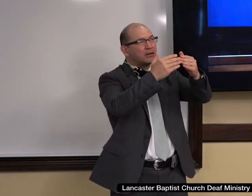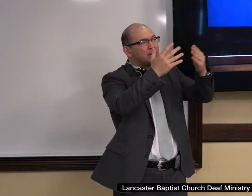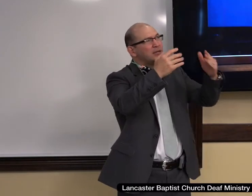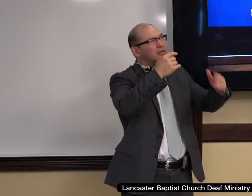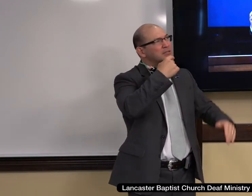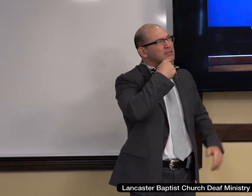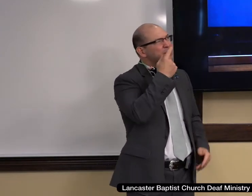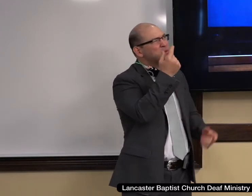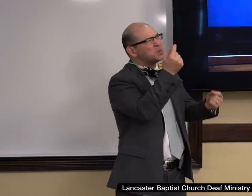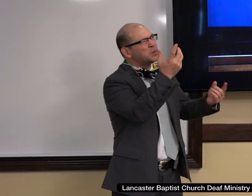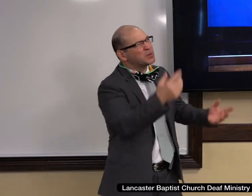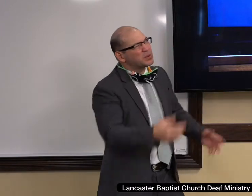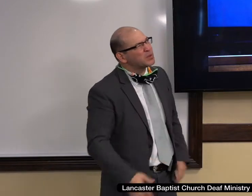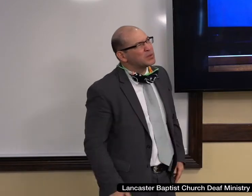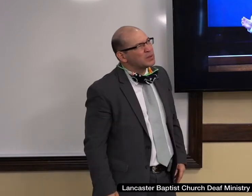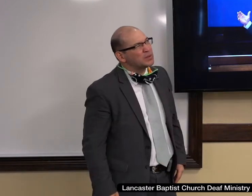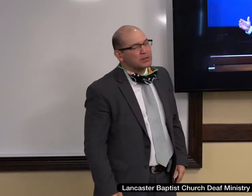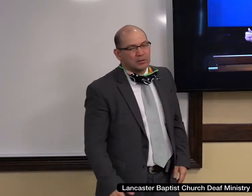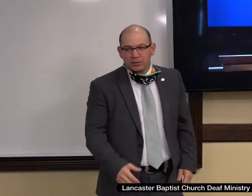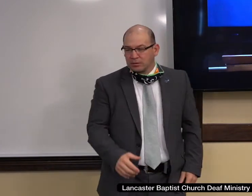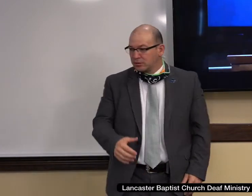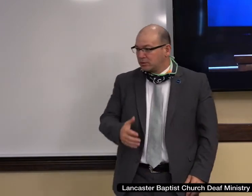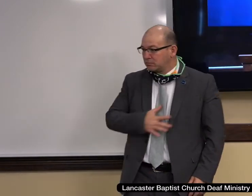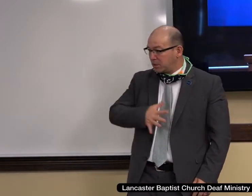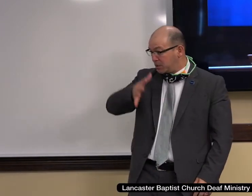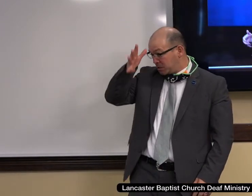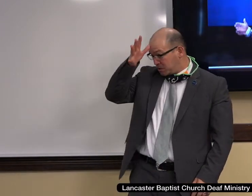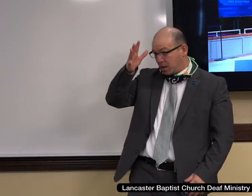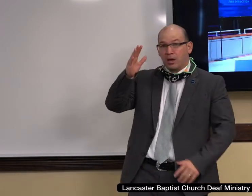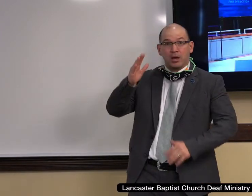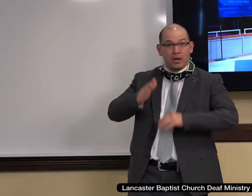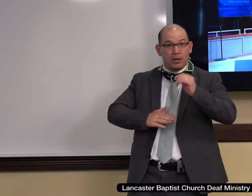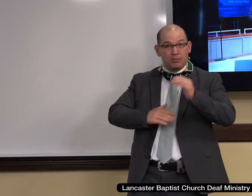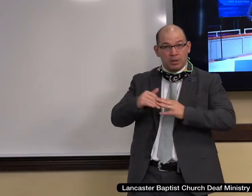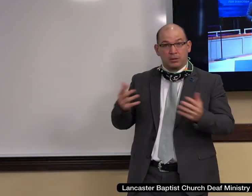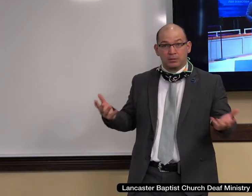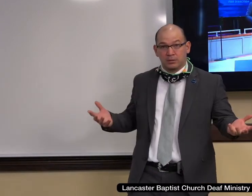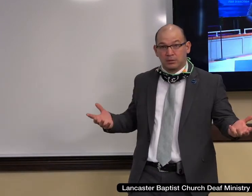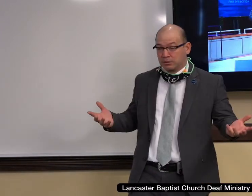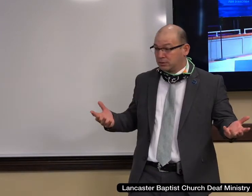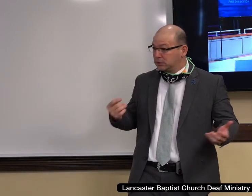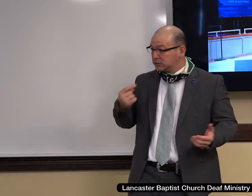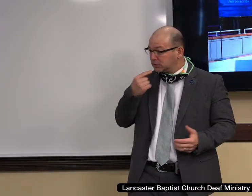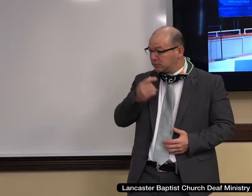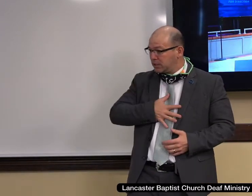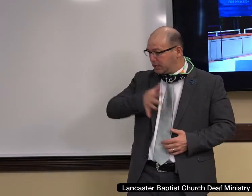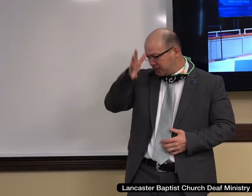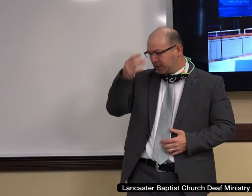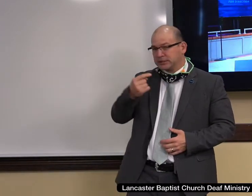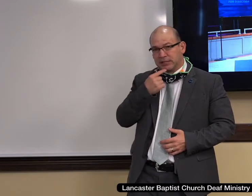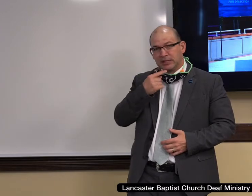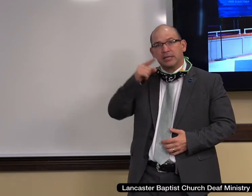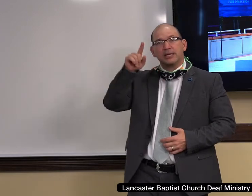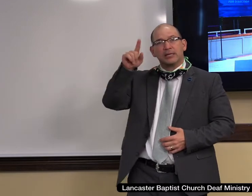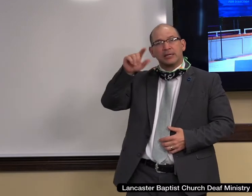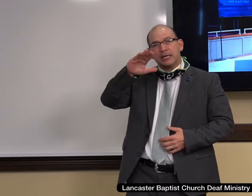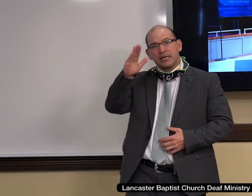I said, what are you doing? And she said, well, my dad was a contractor. I said, I know that. And she said, my dad said that you never start